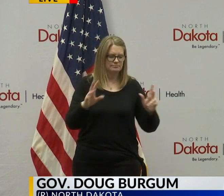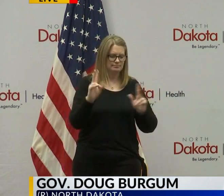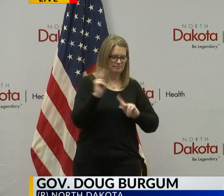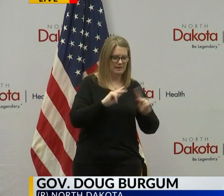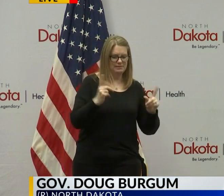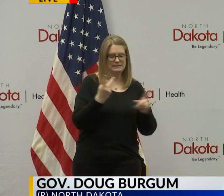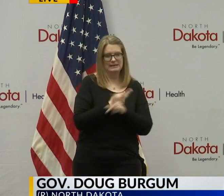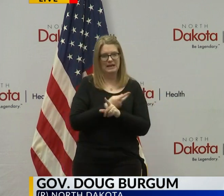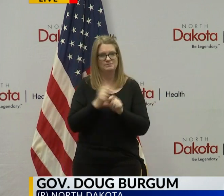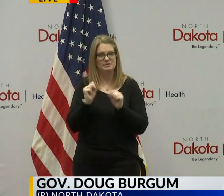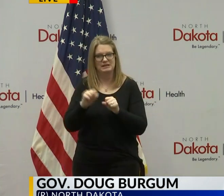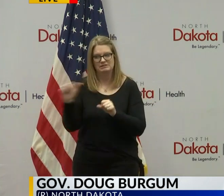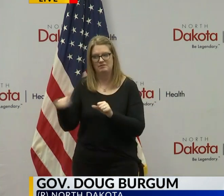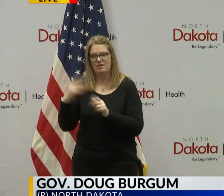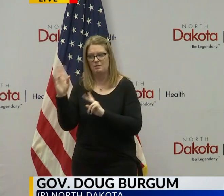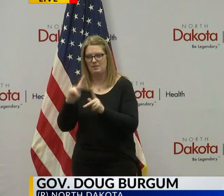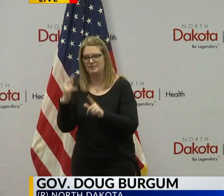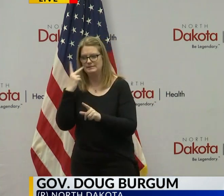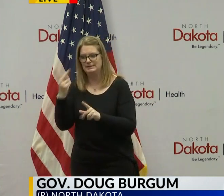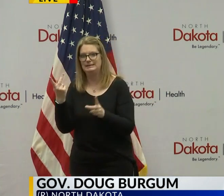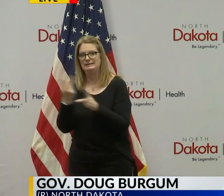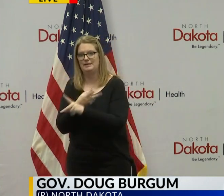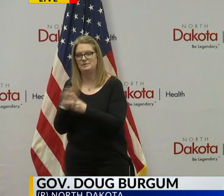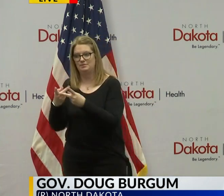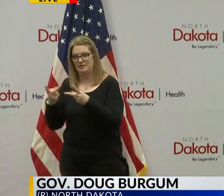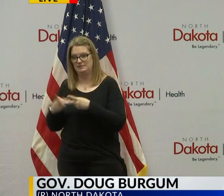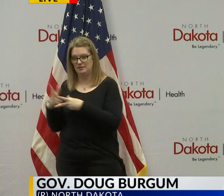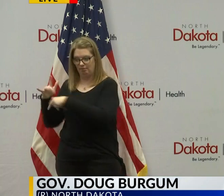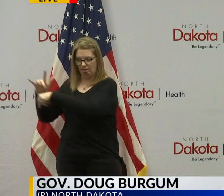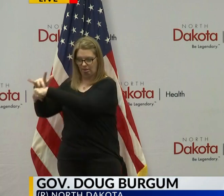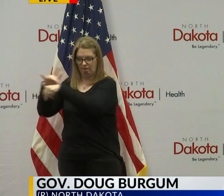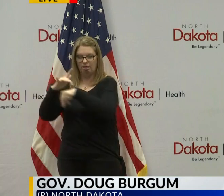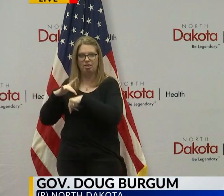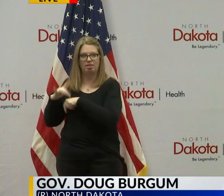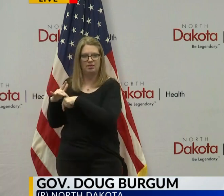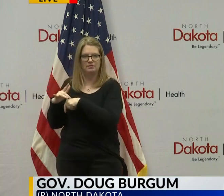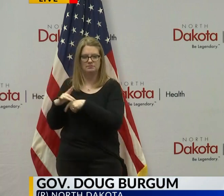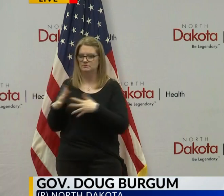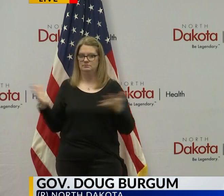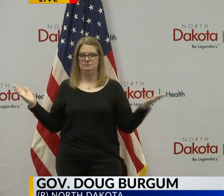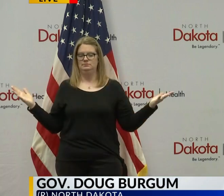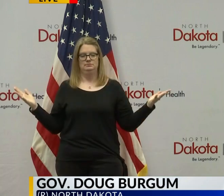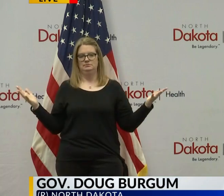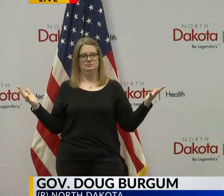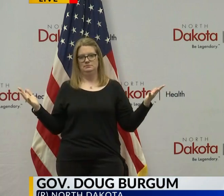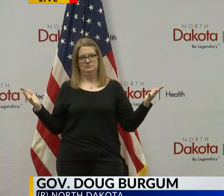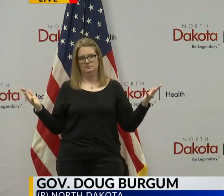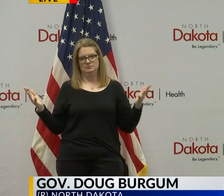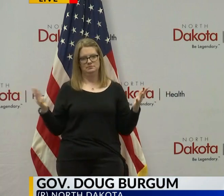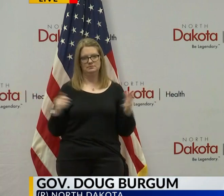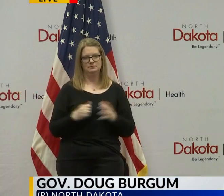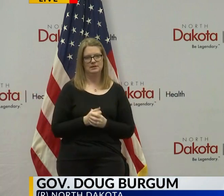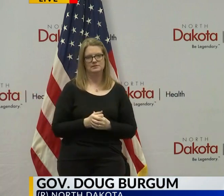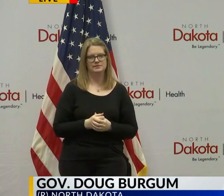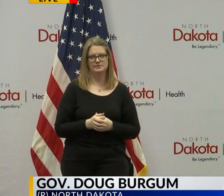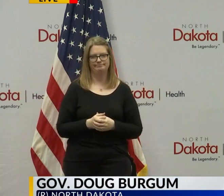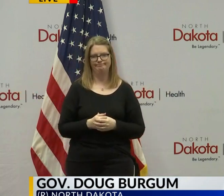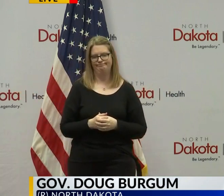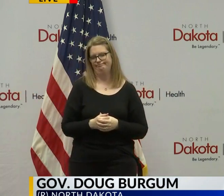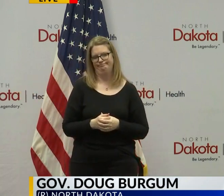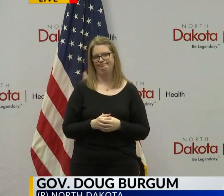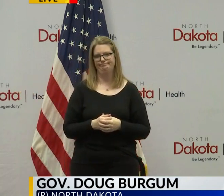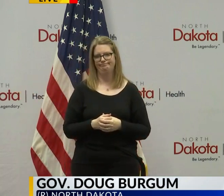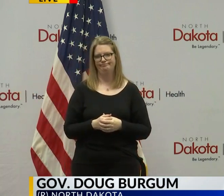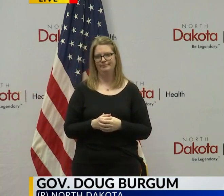potential other people they see times places they've been, it would be really, really challenging to